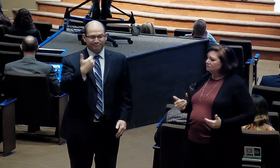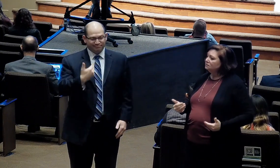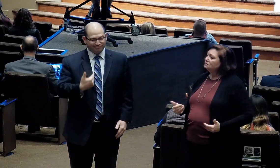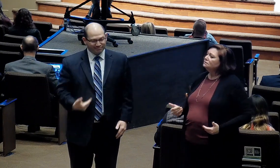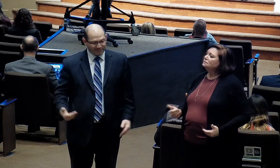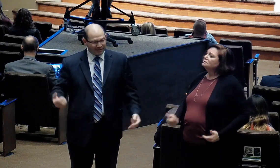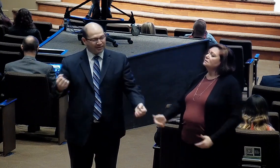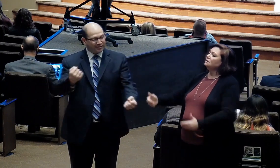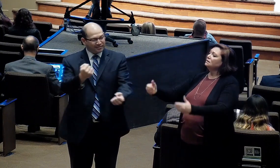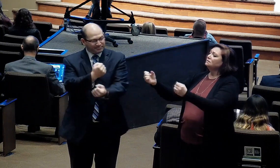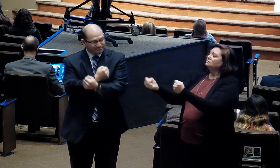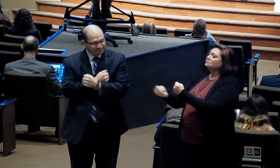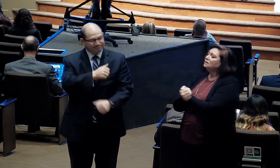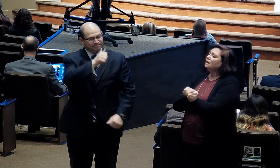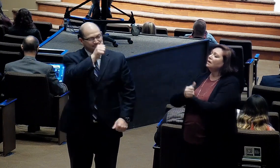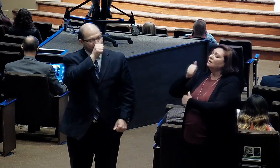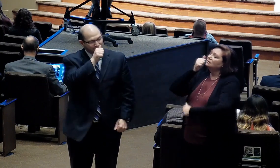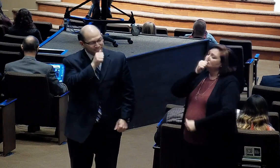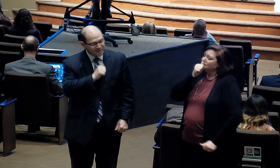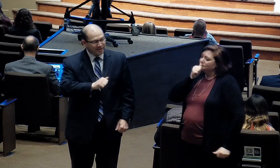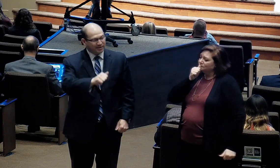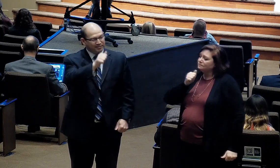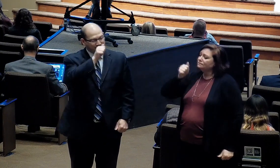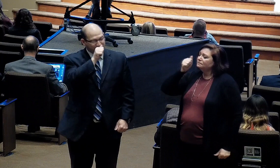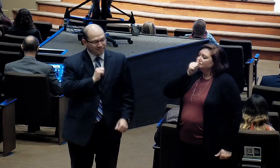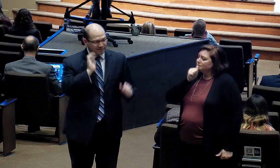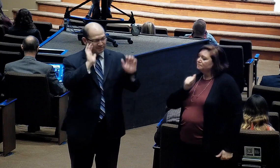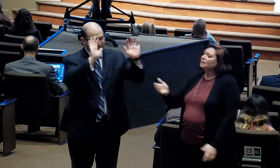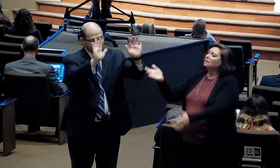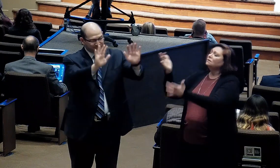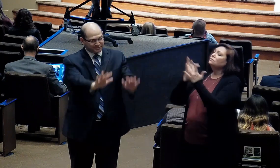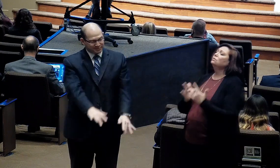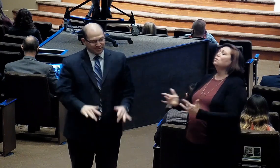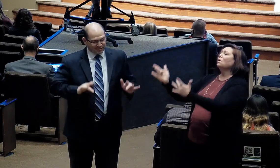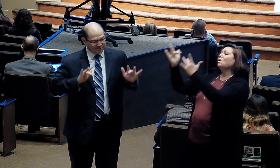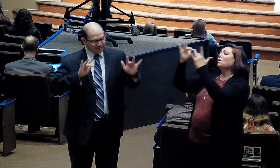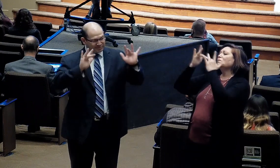pay the price for mercy.